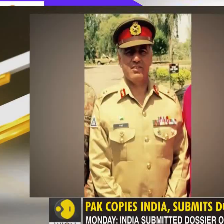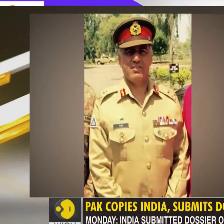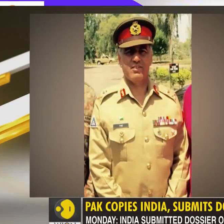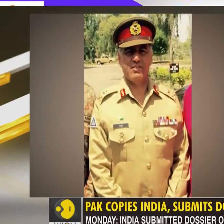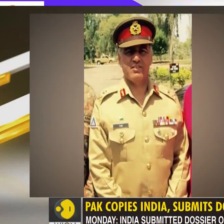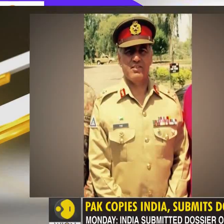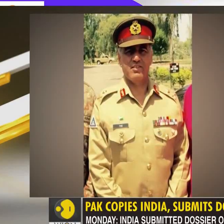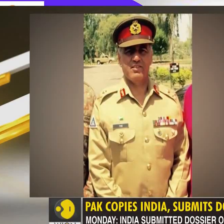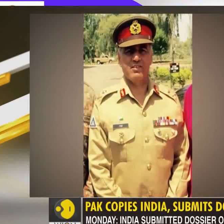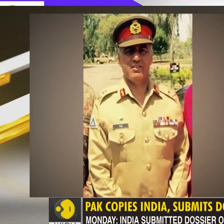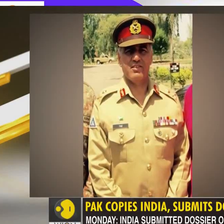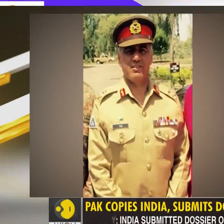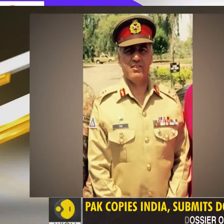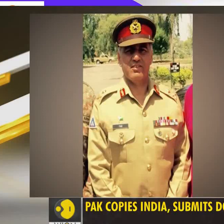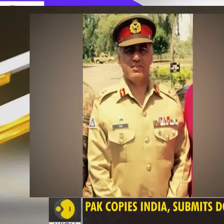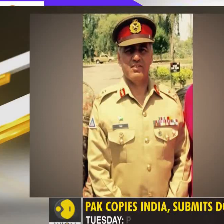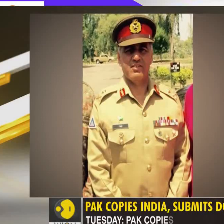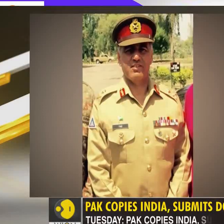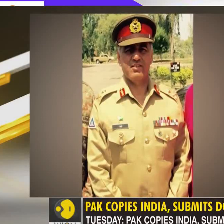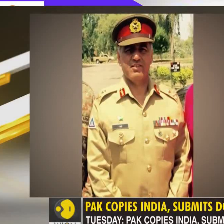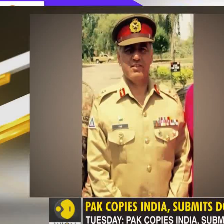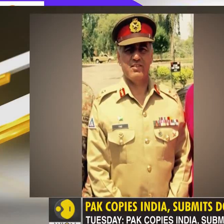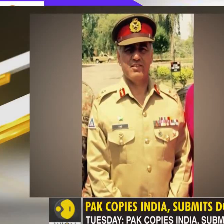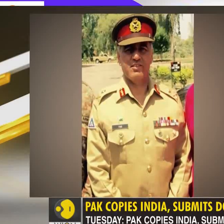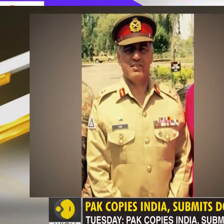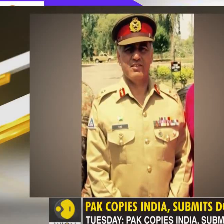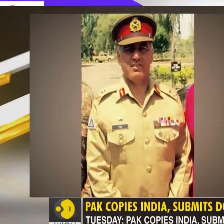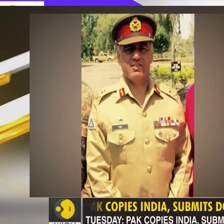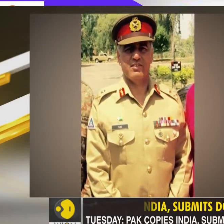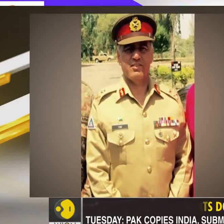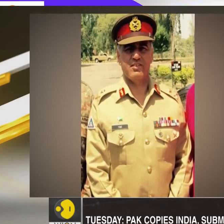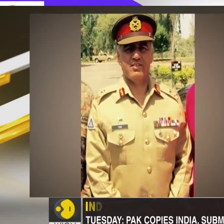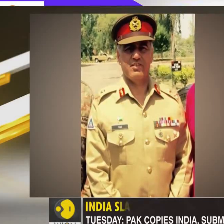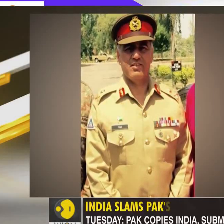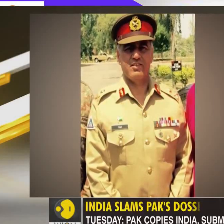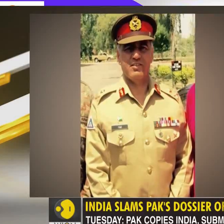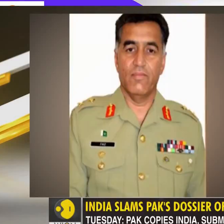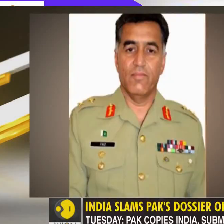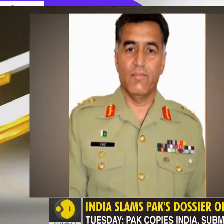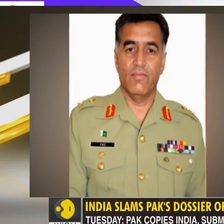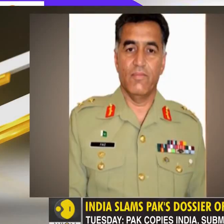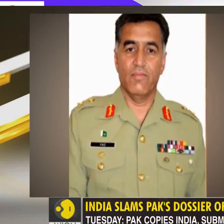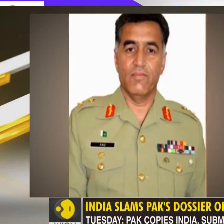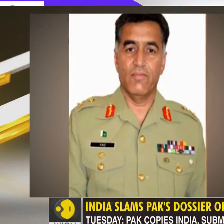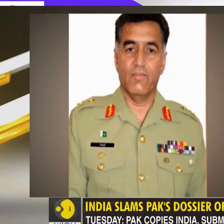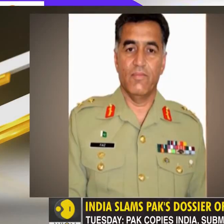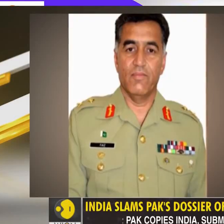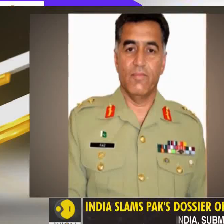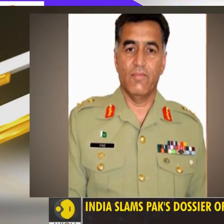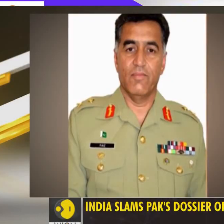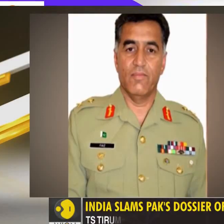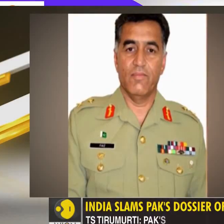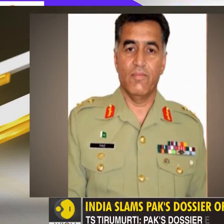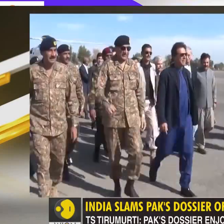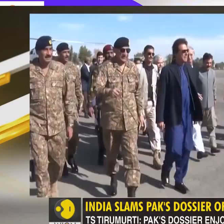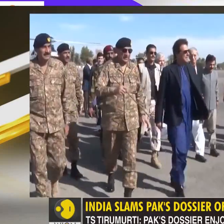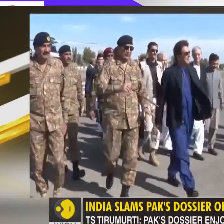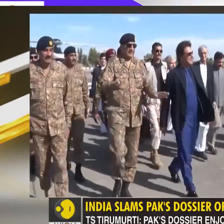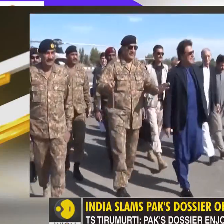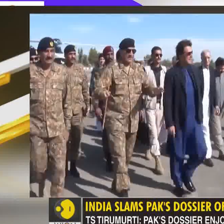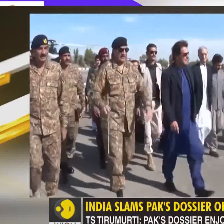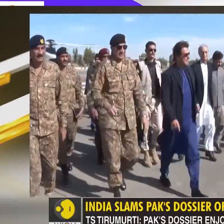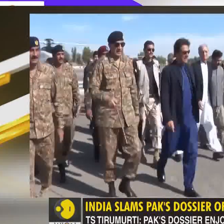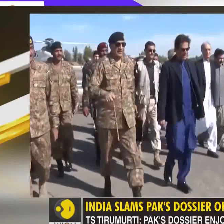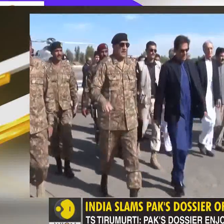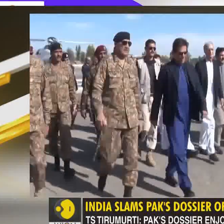the country. The decision is said to be the brainchild of Lieutenant General Faiz Hamid, the head of the ISI. He is said to be a